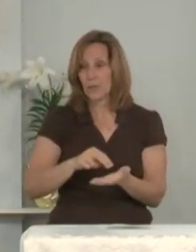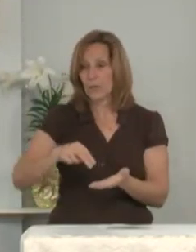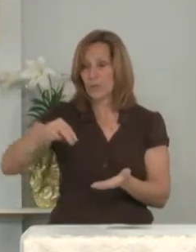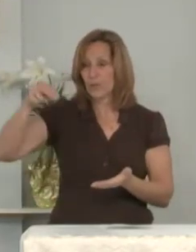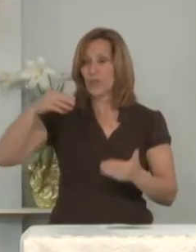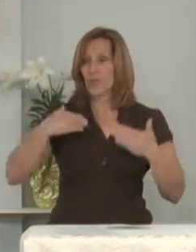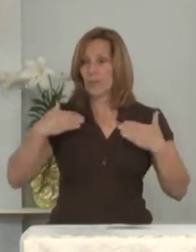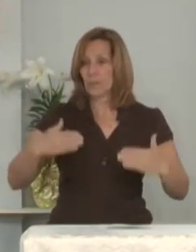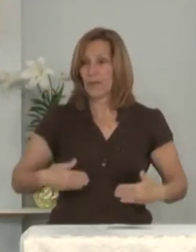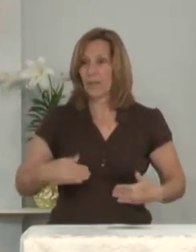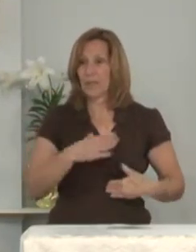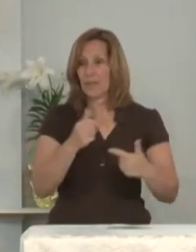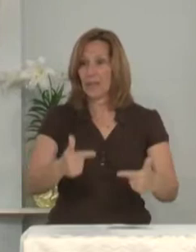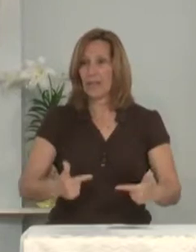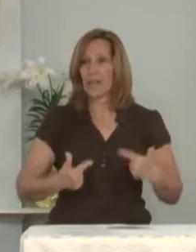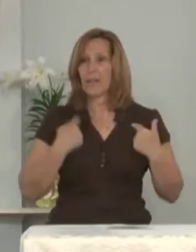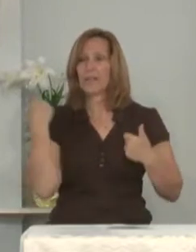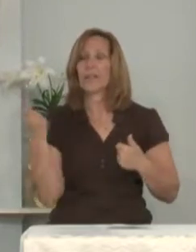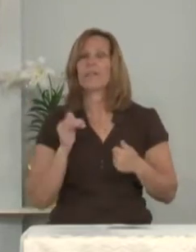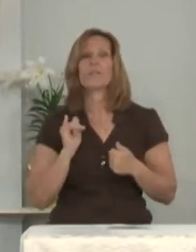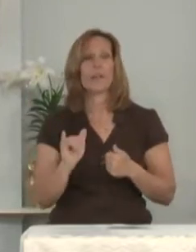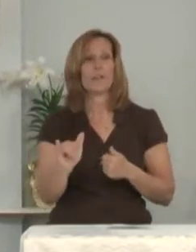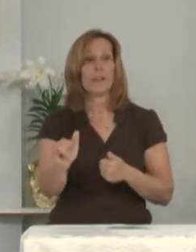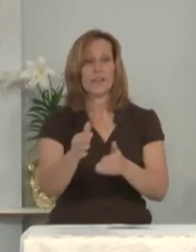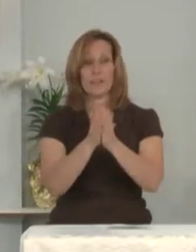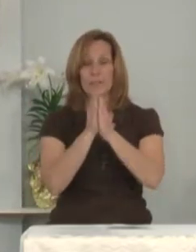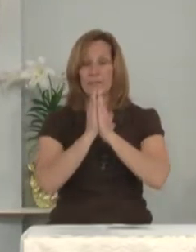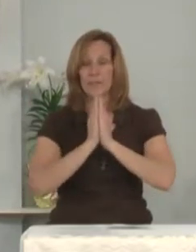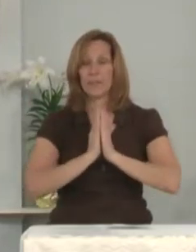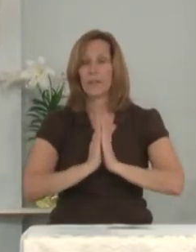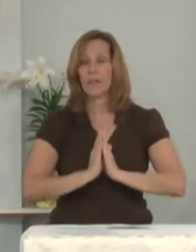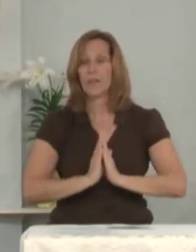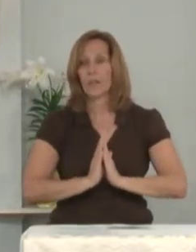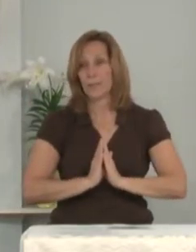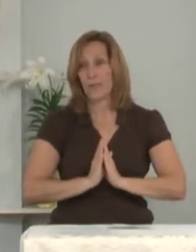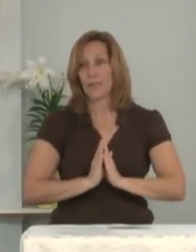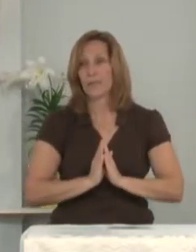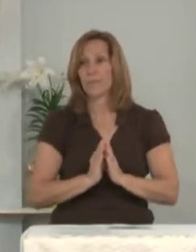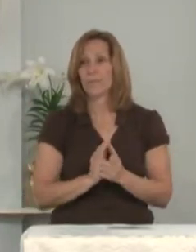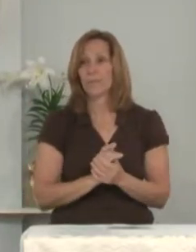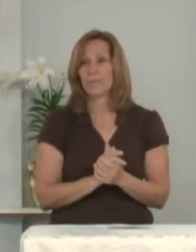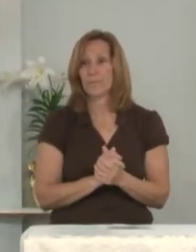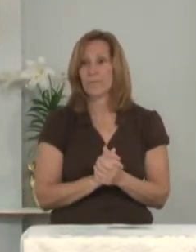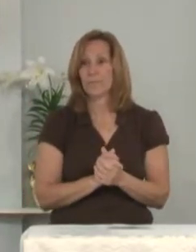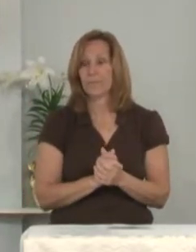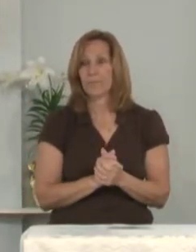the resurrection of the body, and the life everlasting. Amen.